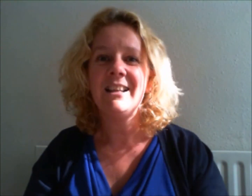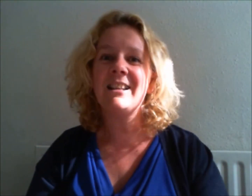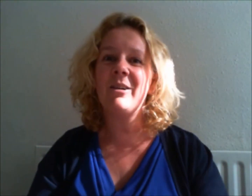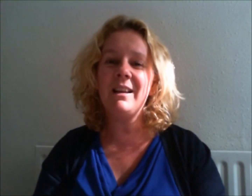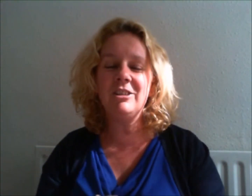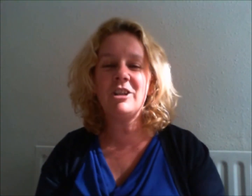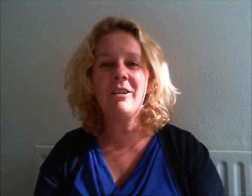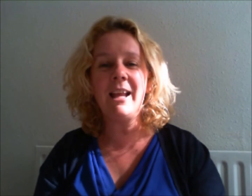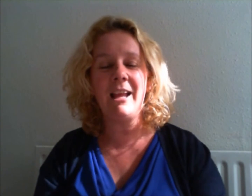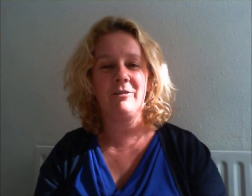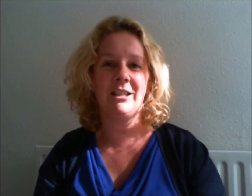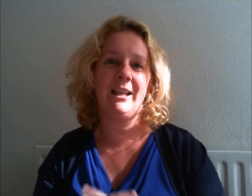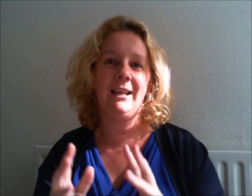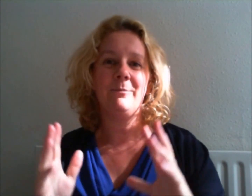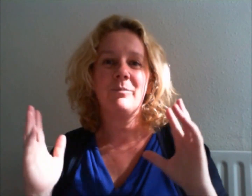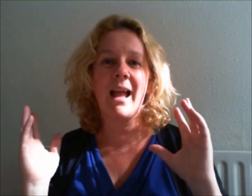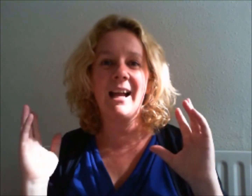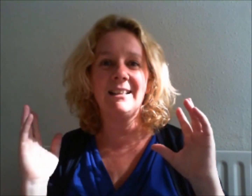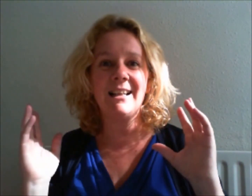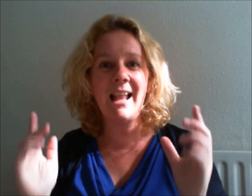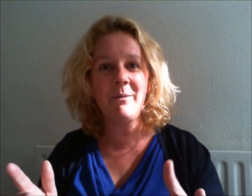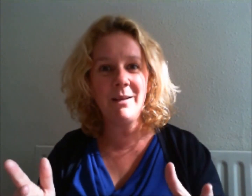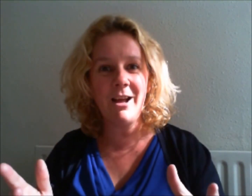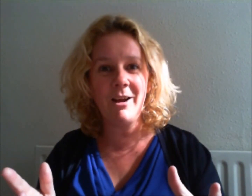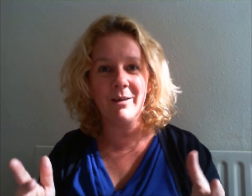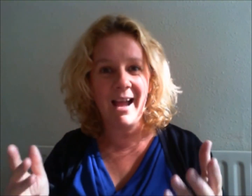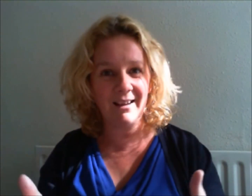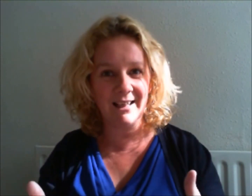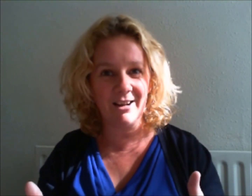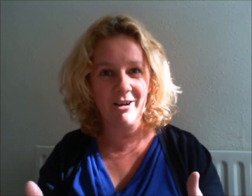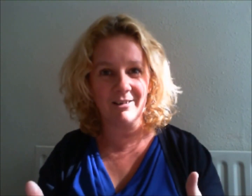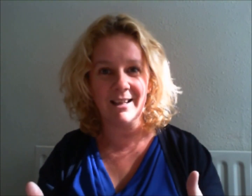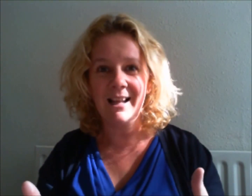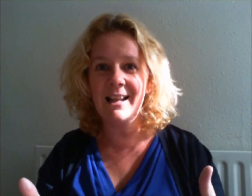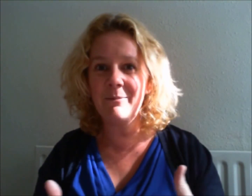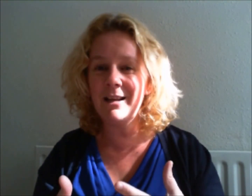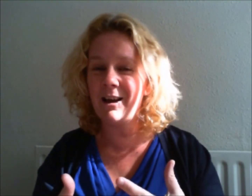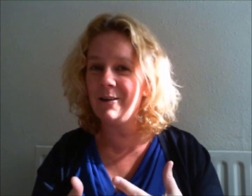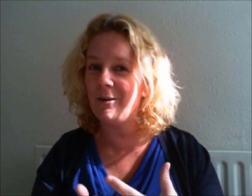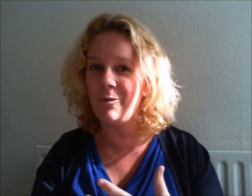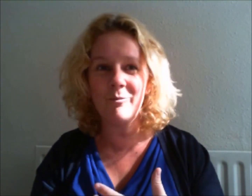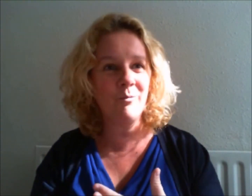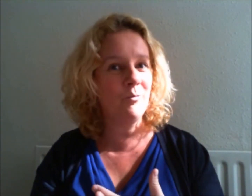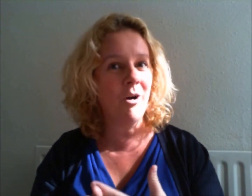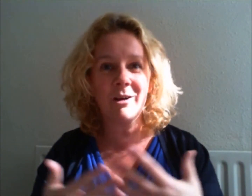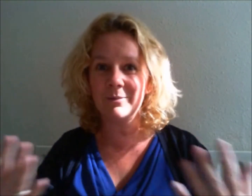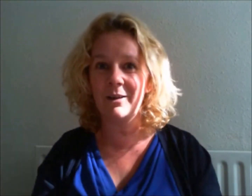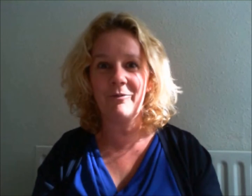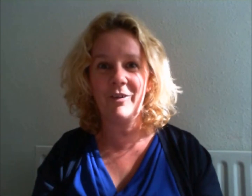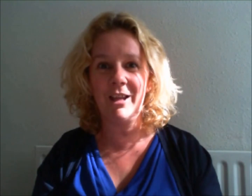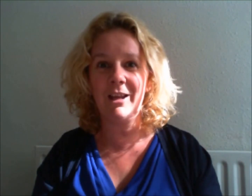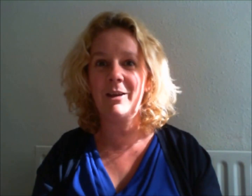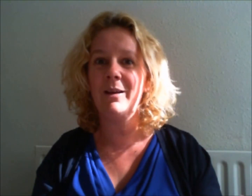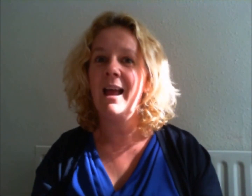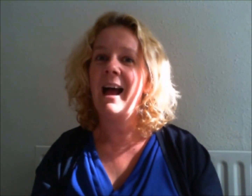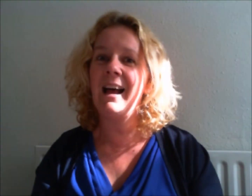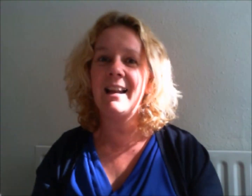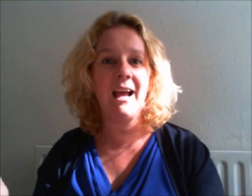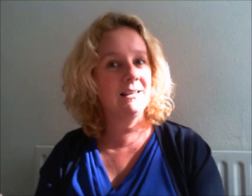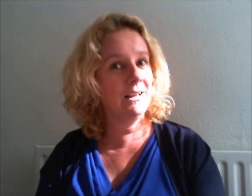So enjoy EFT and let me know how you get on. Let me know what comes up for you and ask